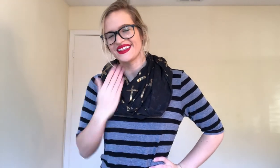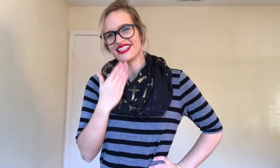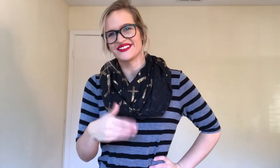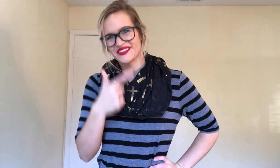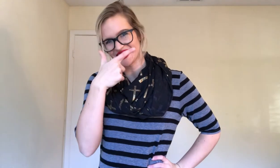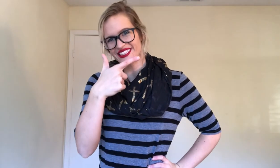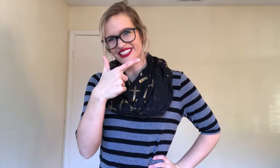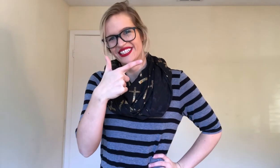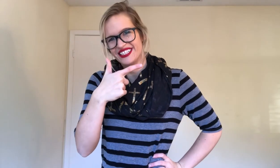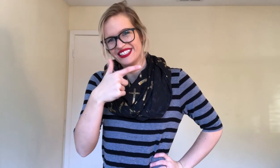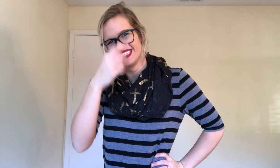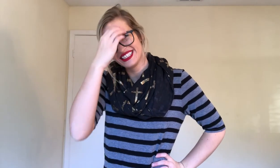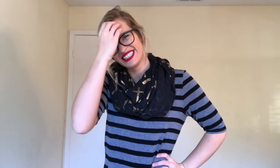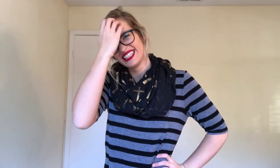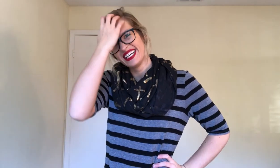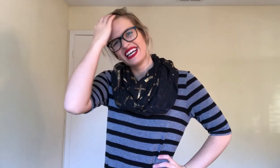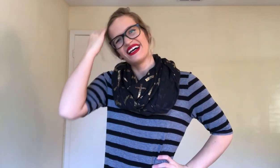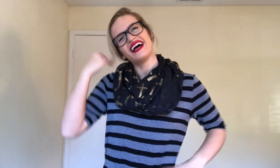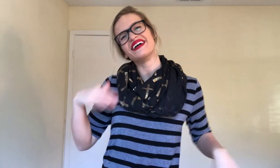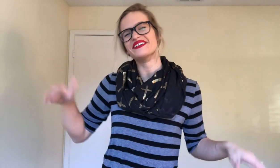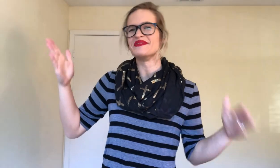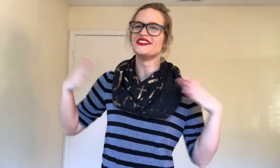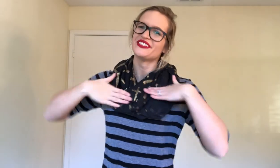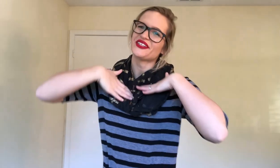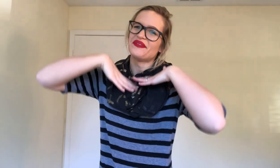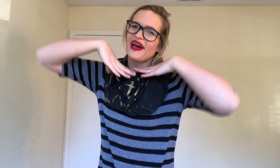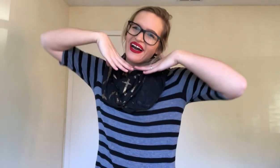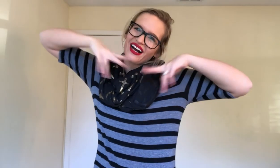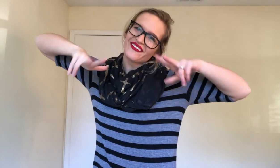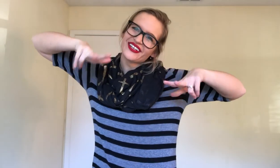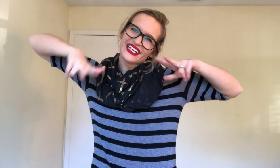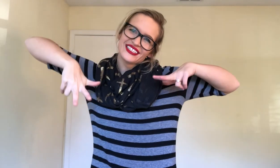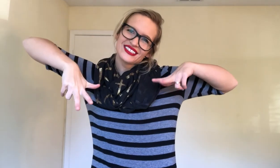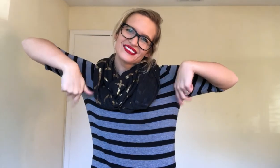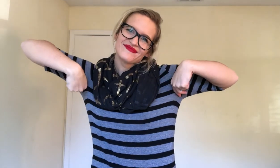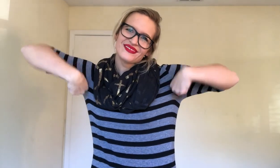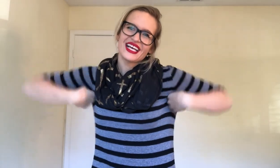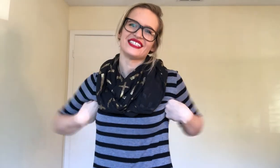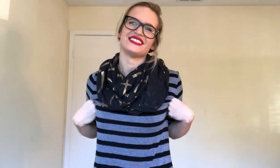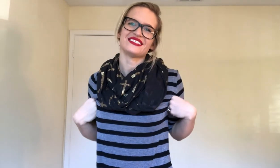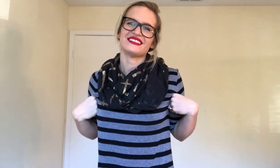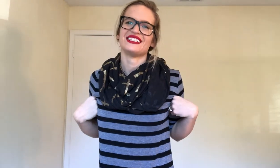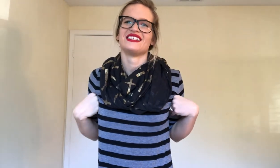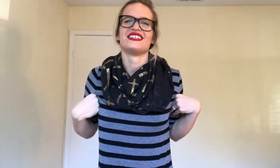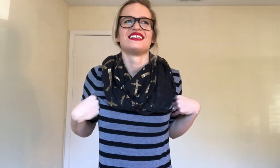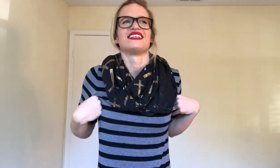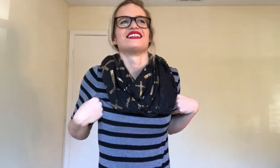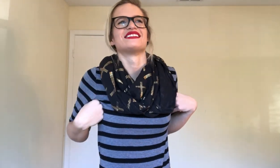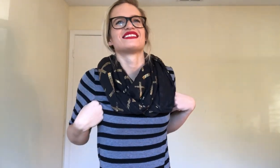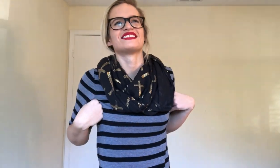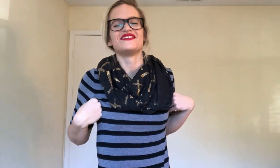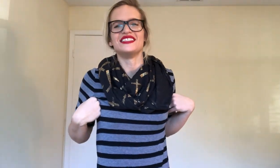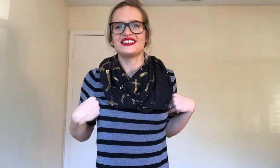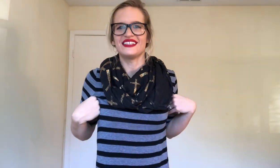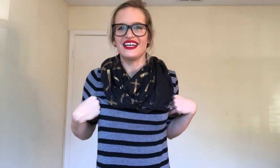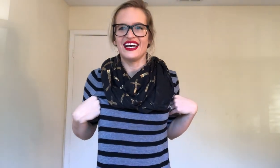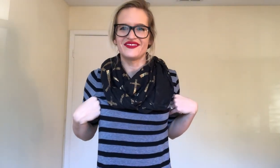Thanks. For. Watching. I. Hope. You. Enjoy. My. Awkwardness. Because. It's. The. Reason. I. Have.